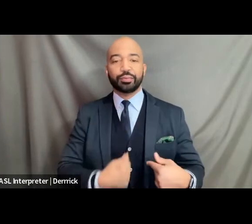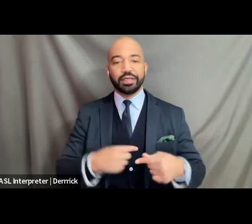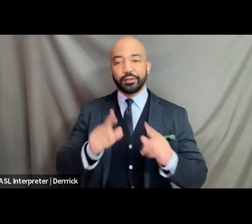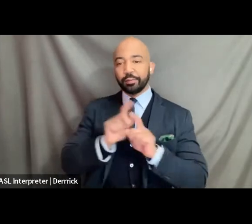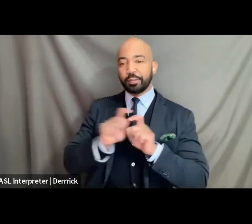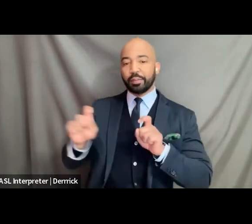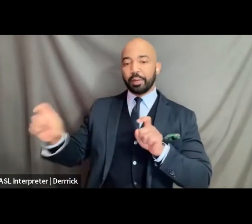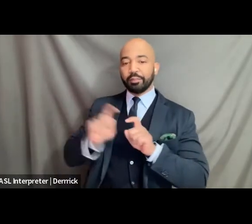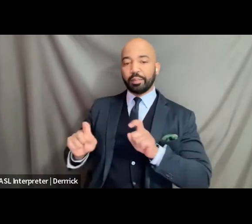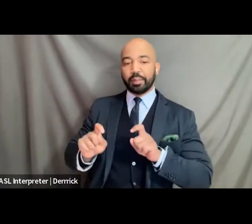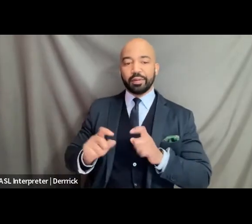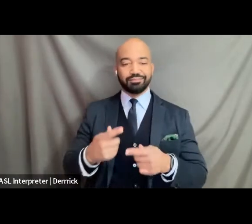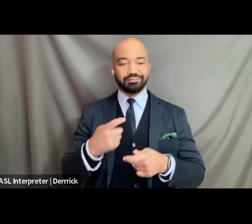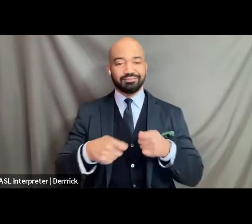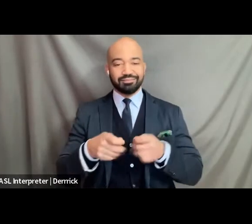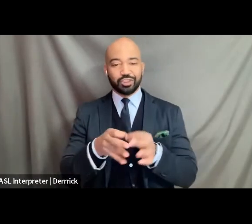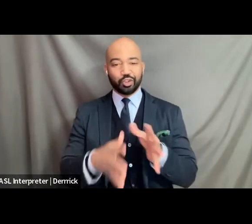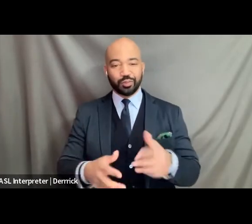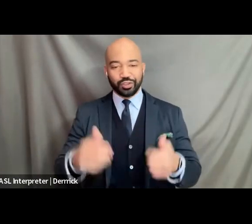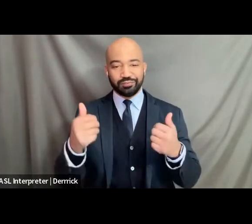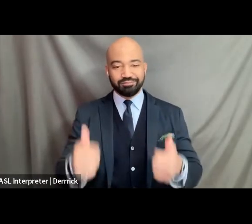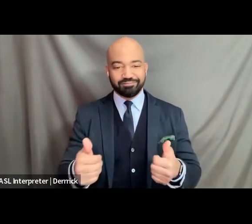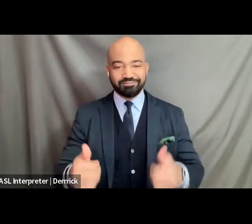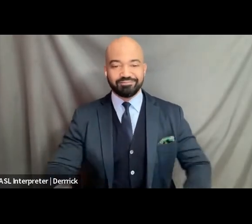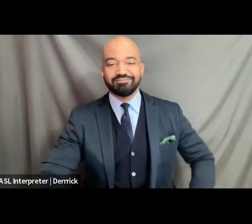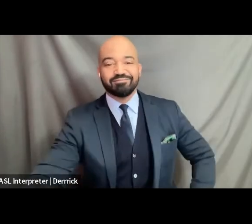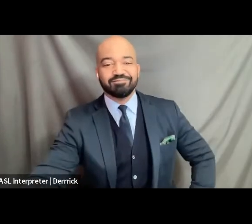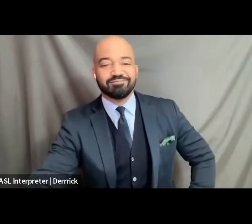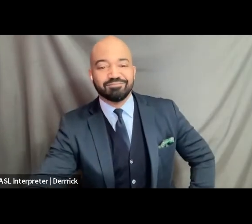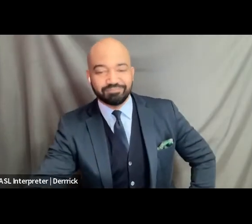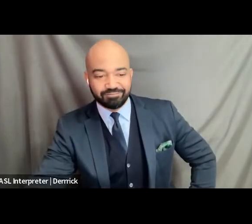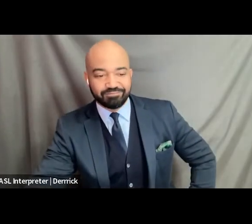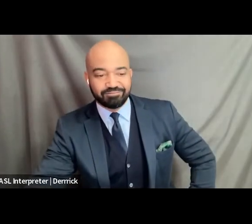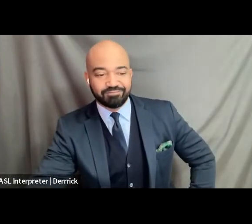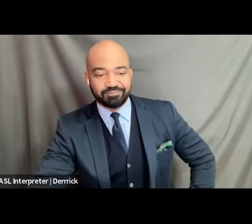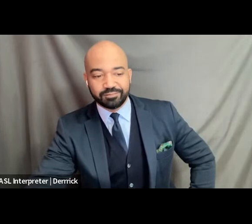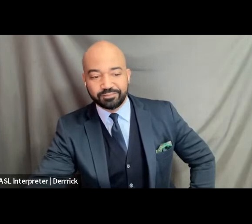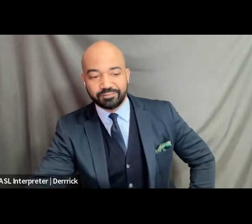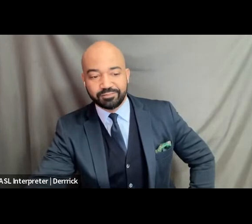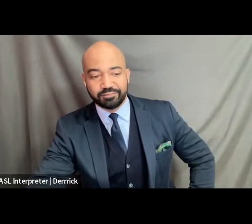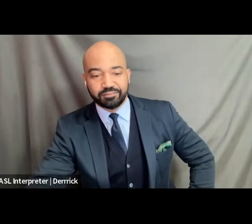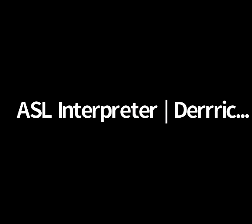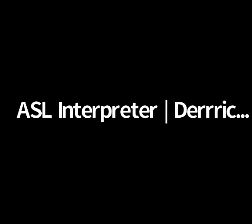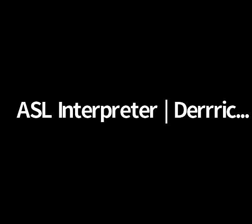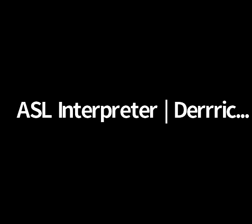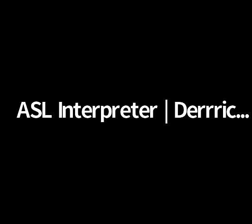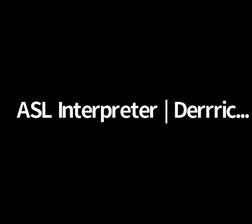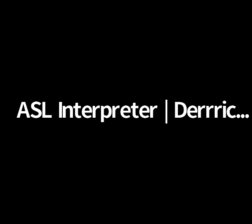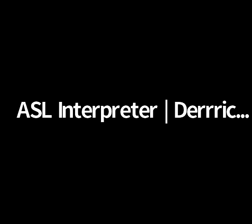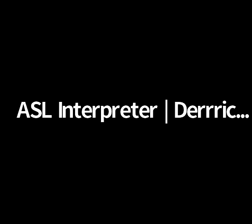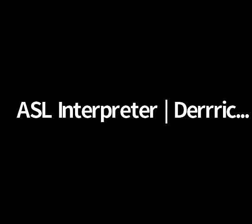legal director at the washington lawyers committee for civil rights and urban affairs the washington lawyers committee